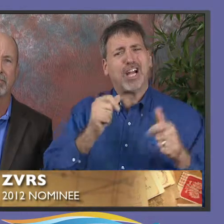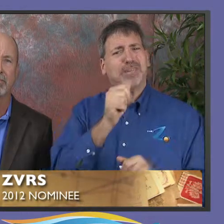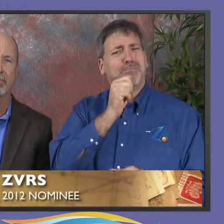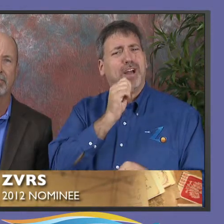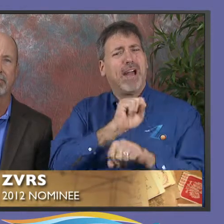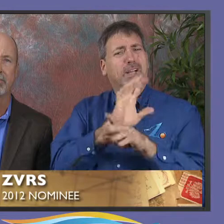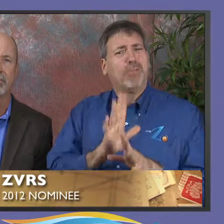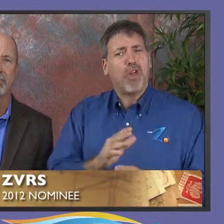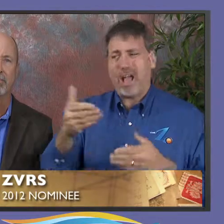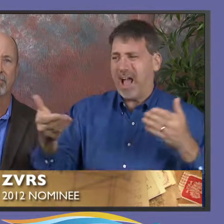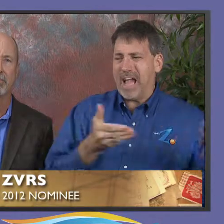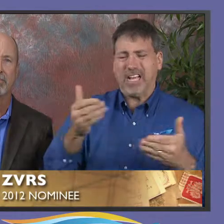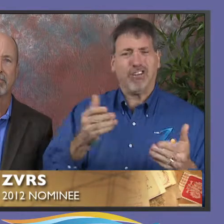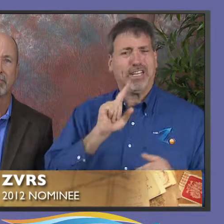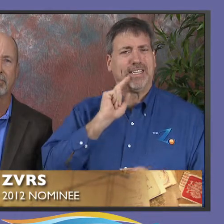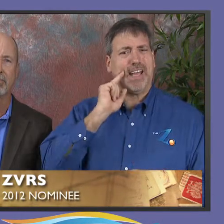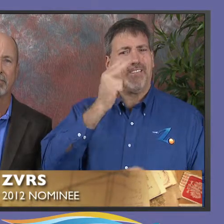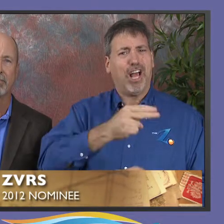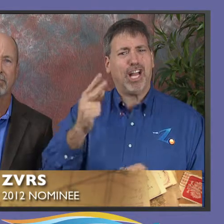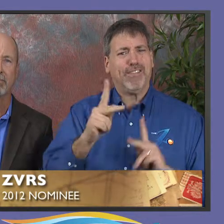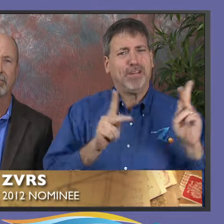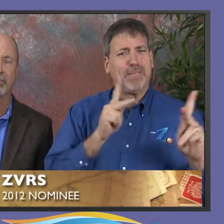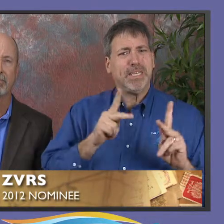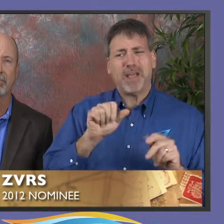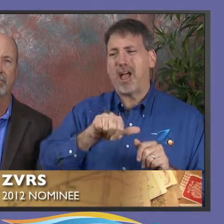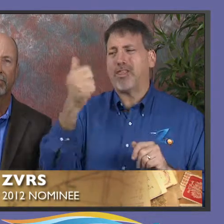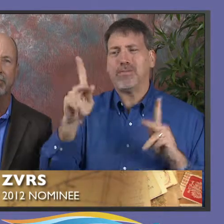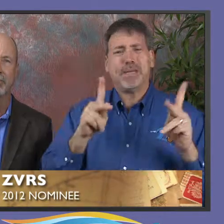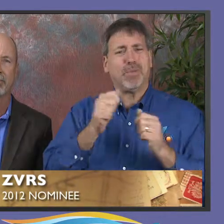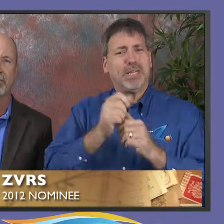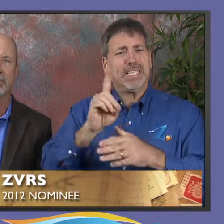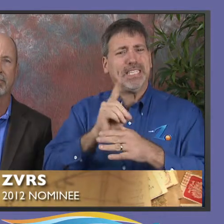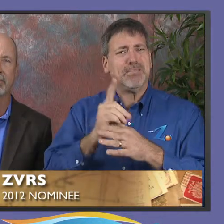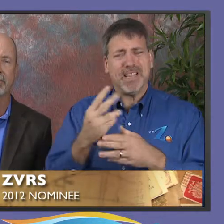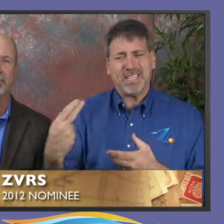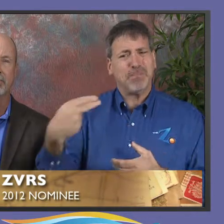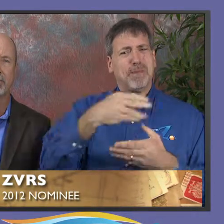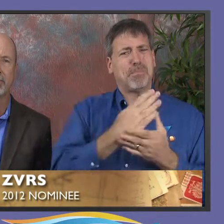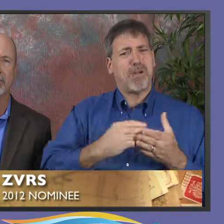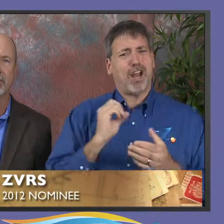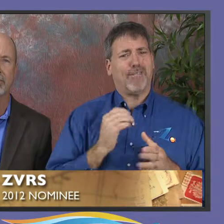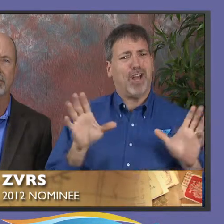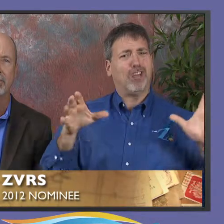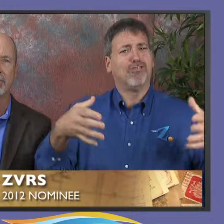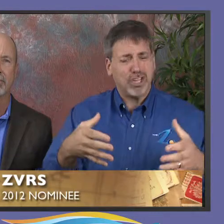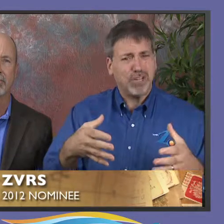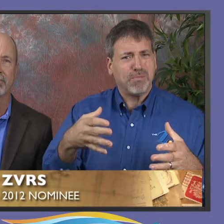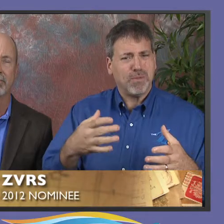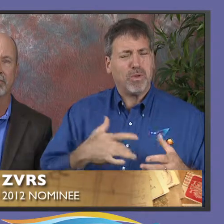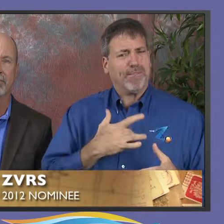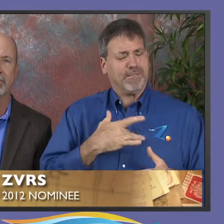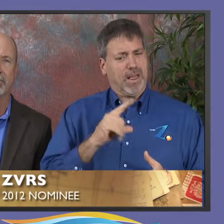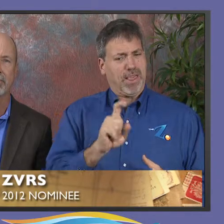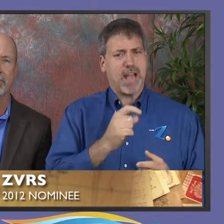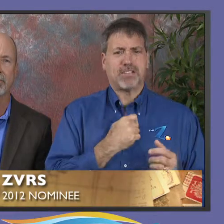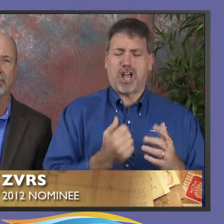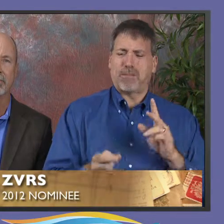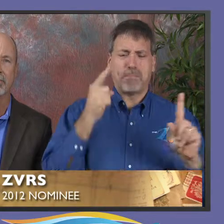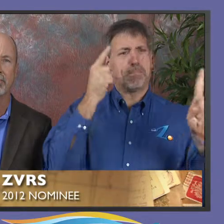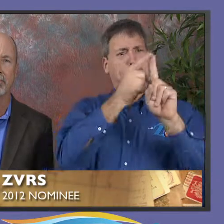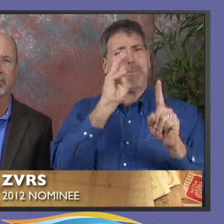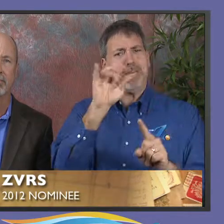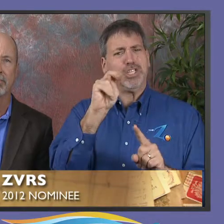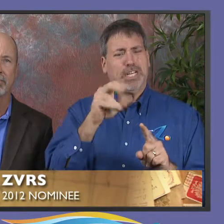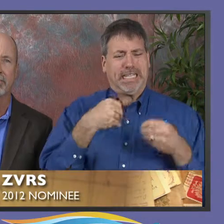hearing. We are the largest private employer of deaf and hard of hearing people and other disabilities as a part of our group.